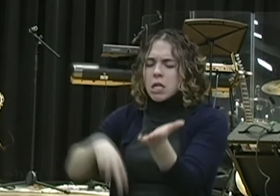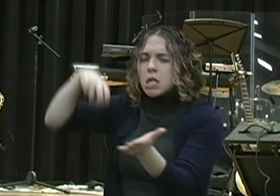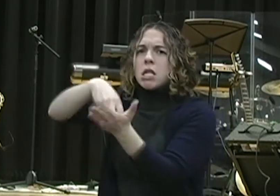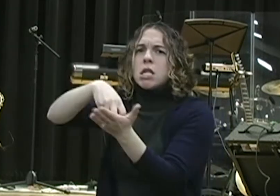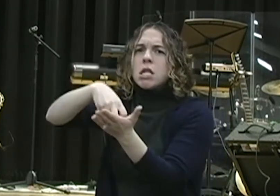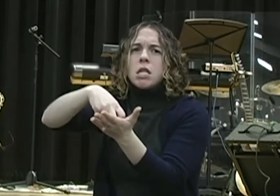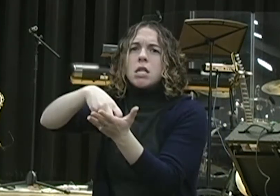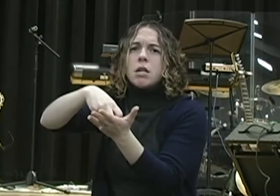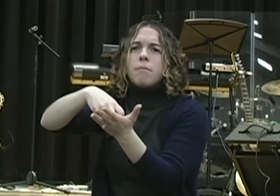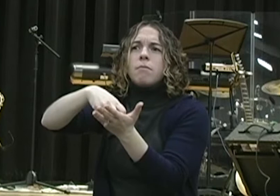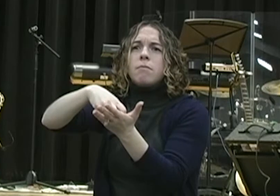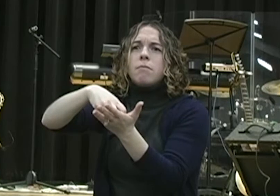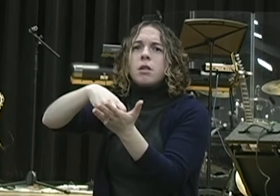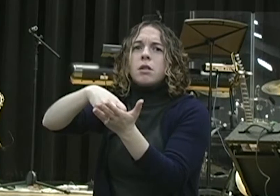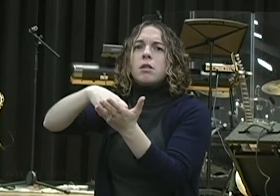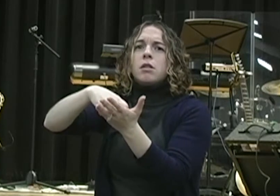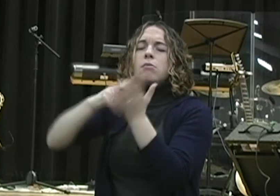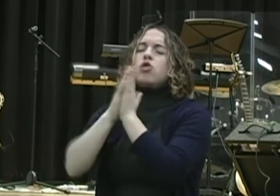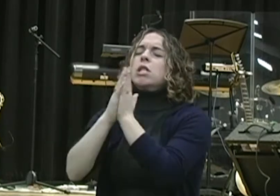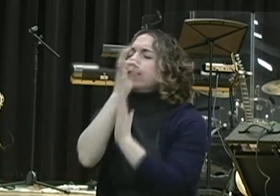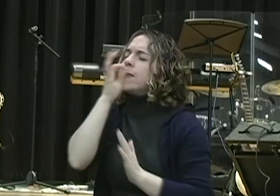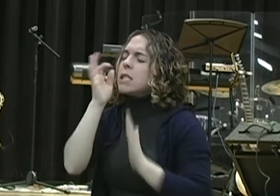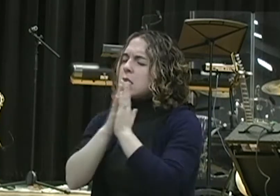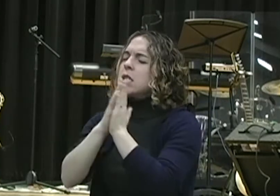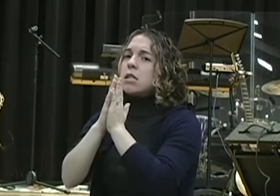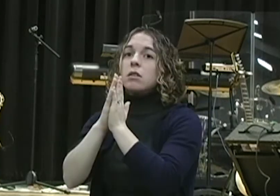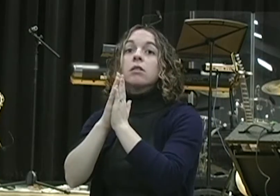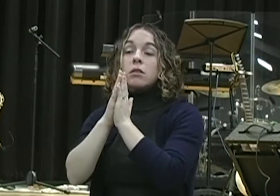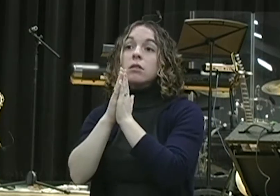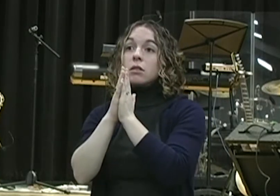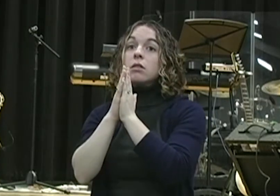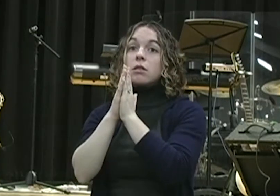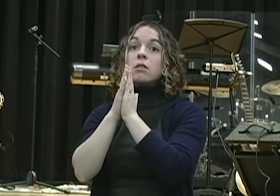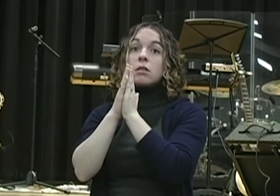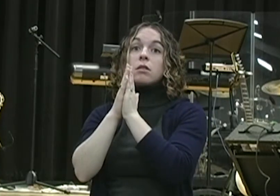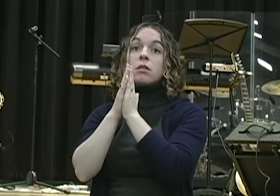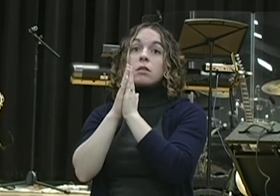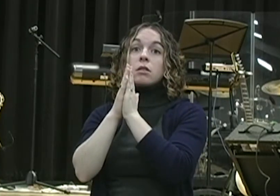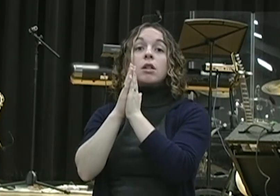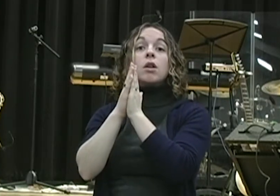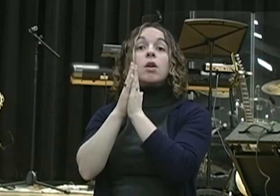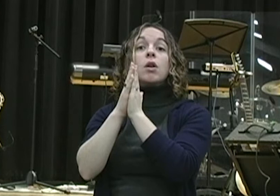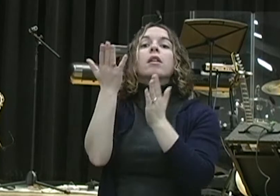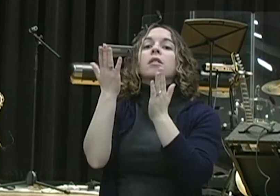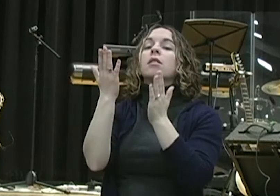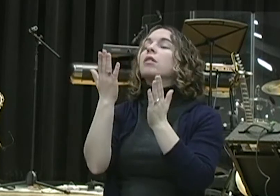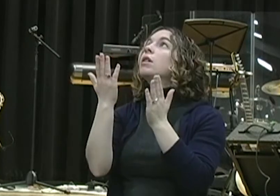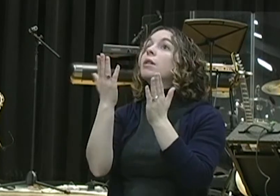How did he respond to knowing that there was going to be deliverance? It wasn't like, pack my bags. It